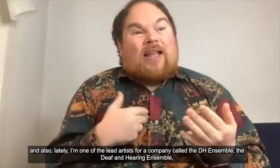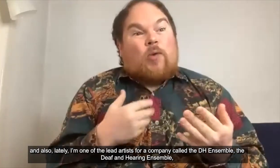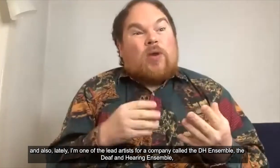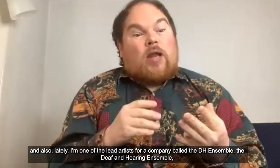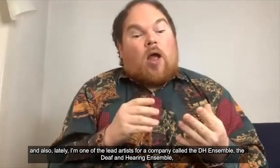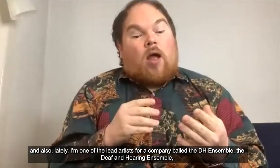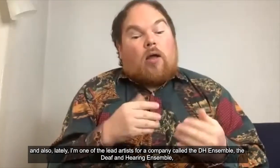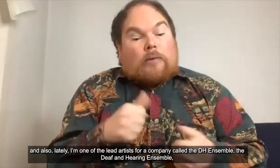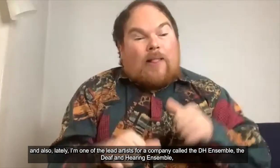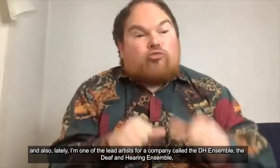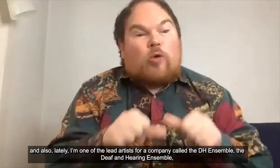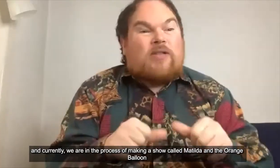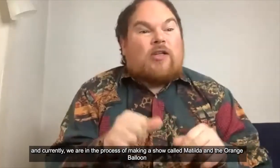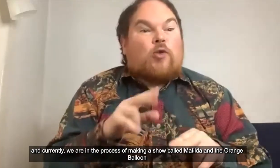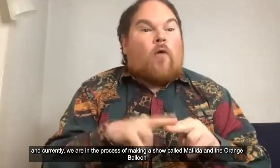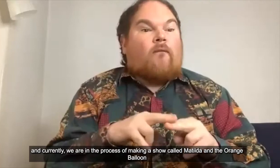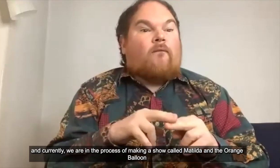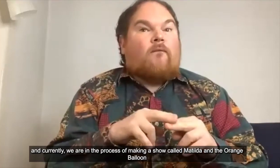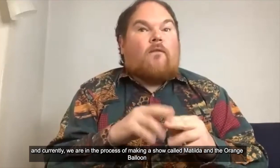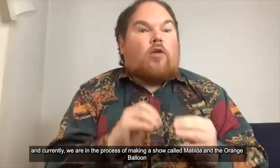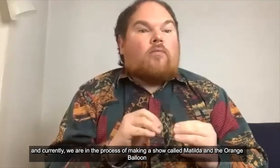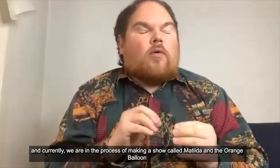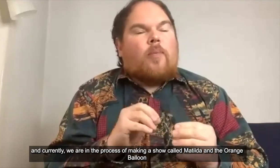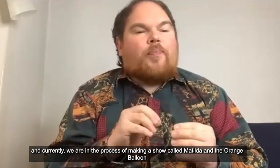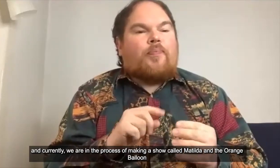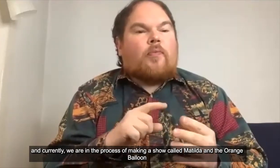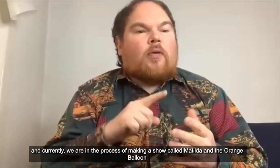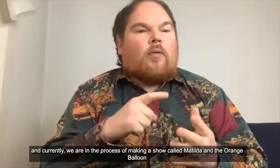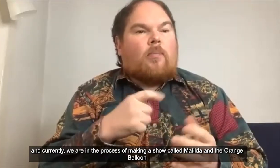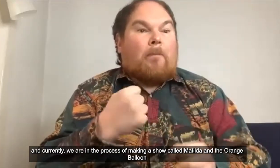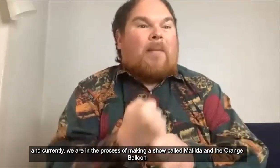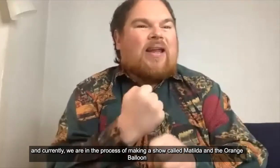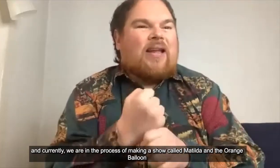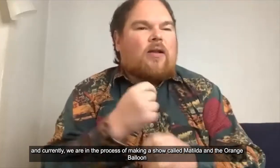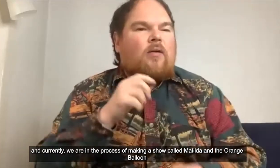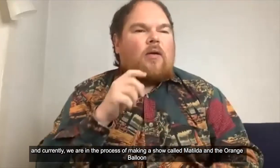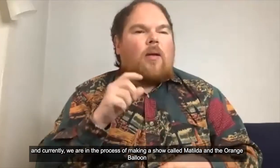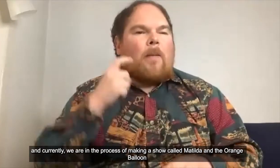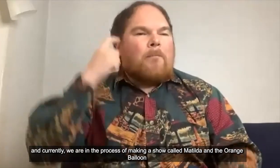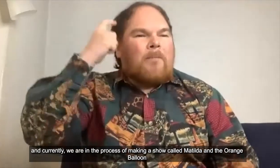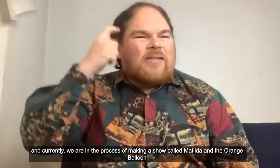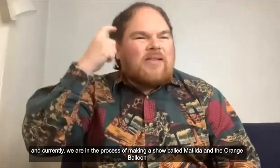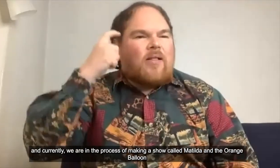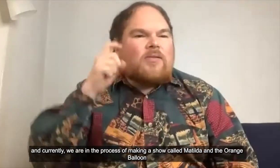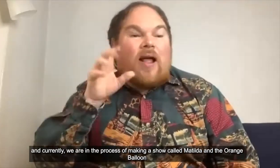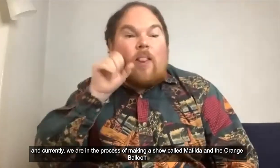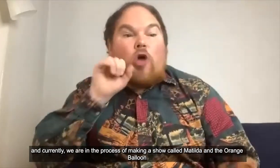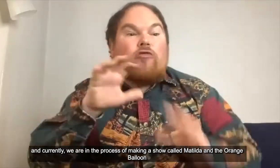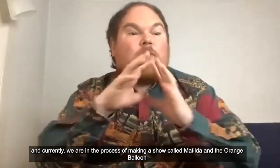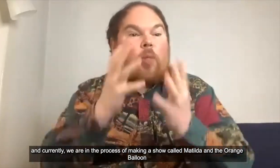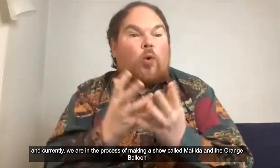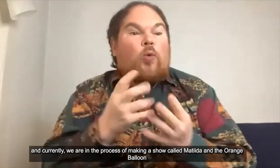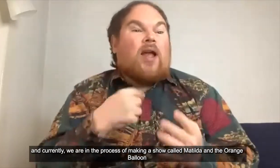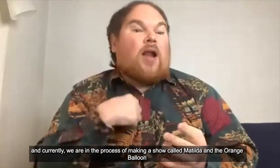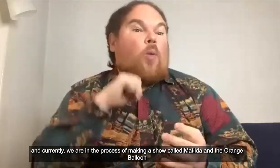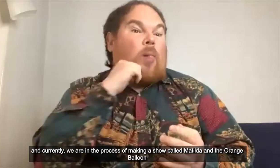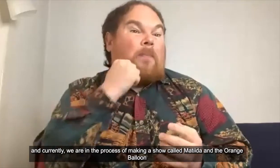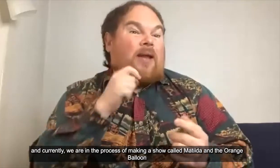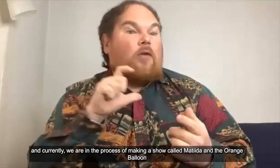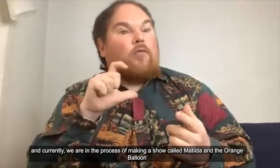Hearing Ensemble and currently we are in the process of making a show called Matilda and the Orange